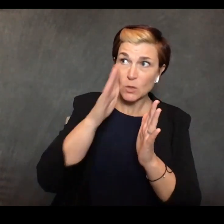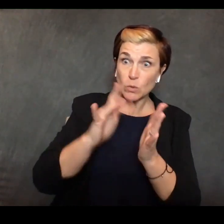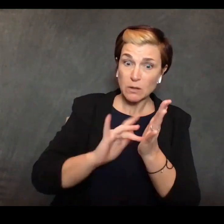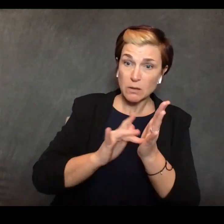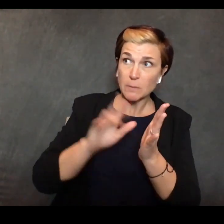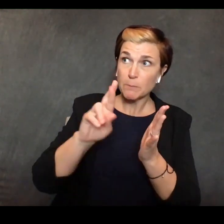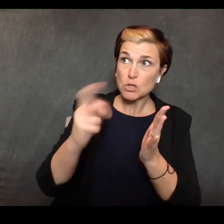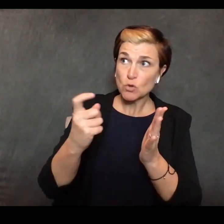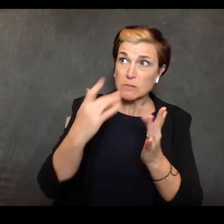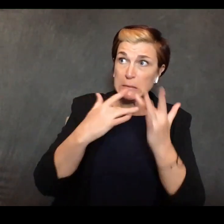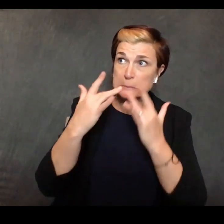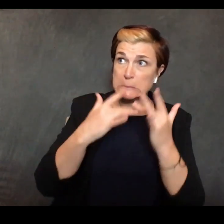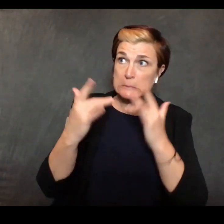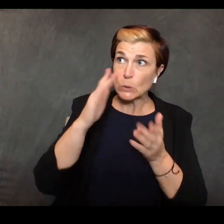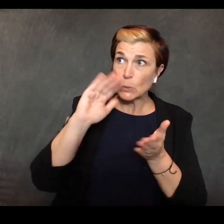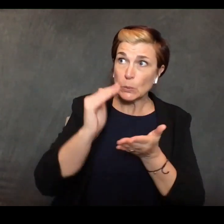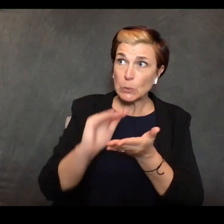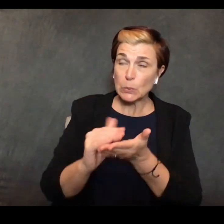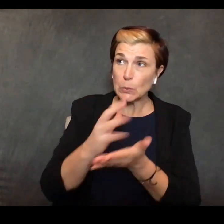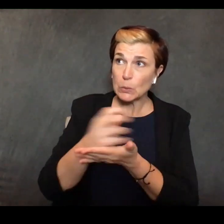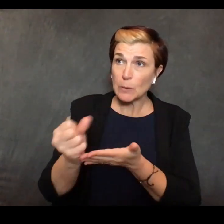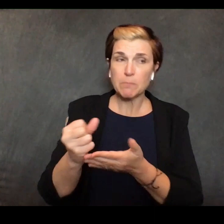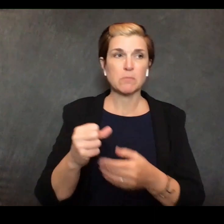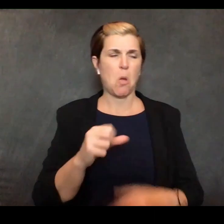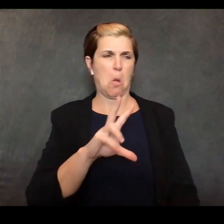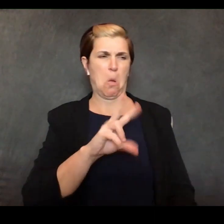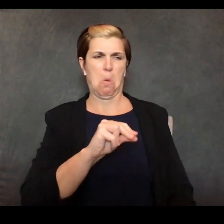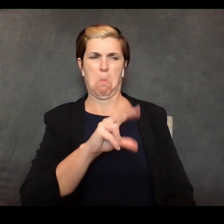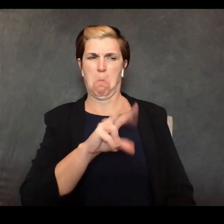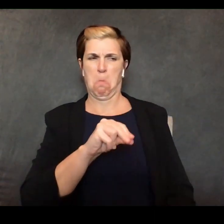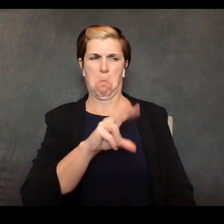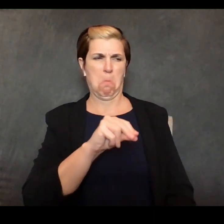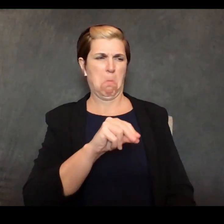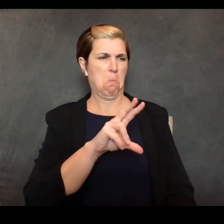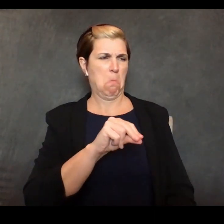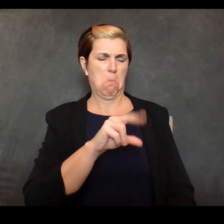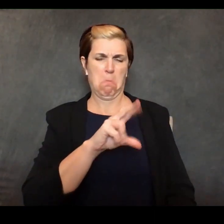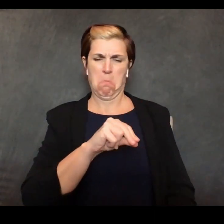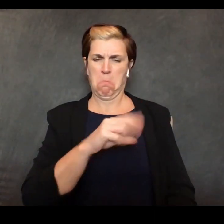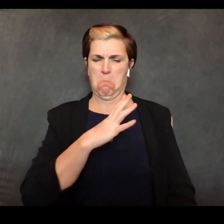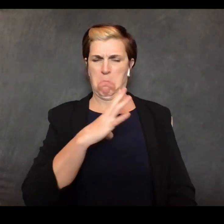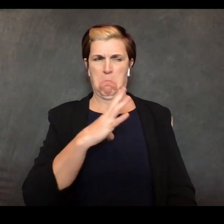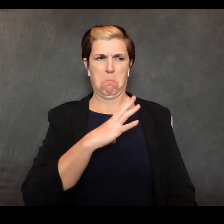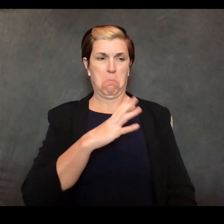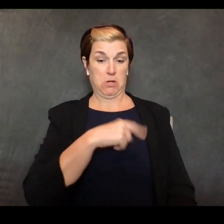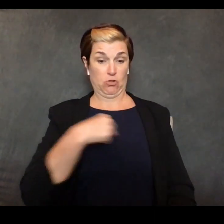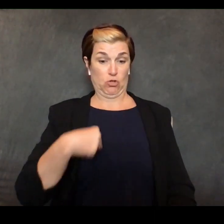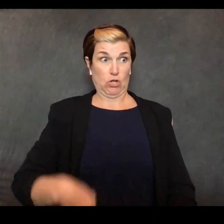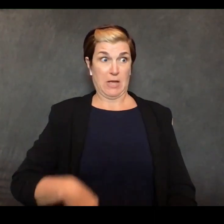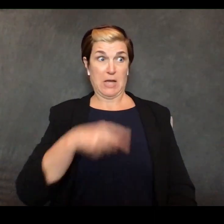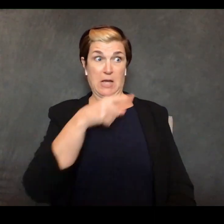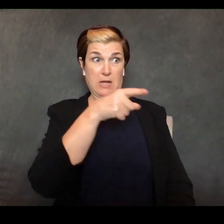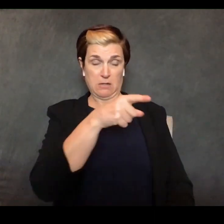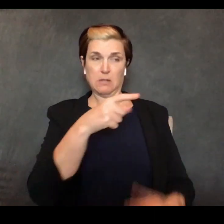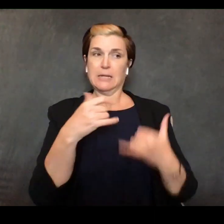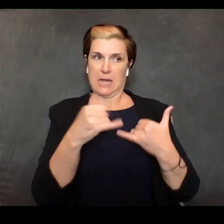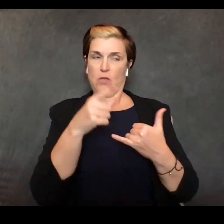at all and i think china has every uh... uh... incentive to make sure that things work well uh... china